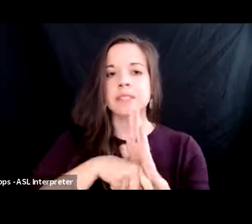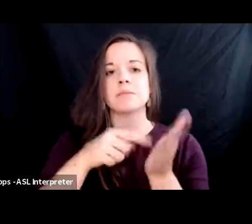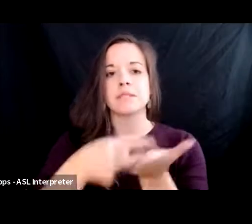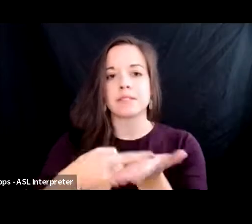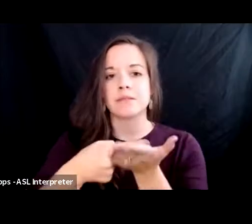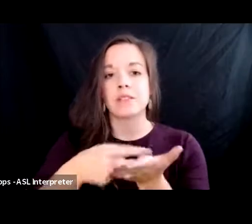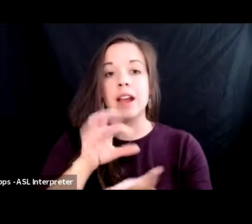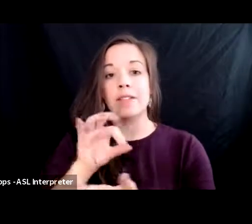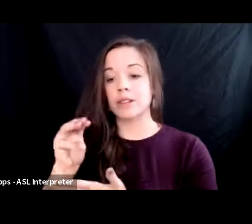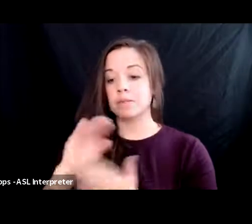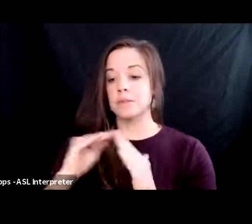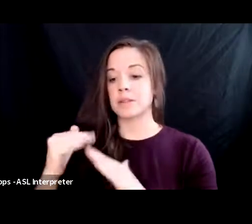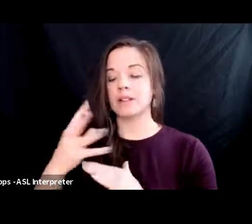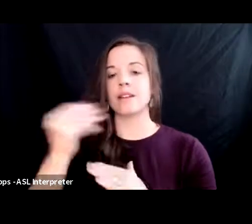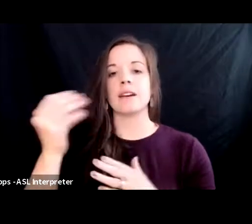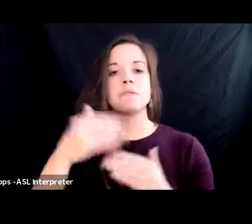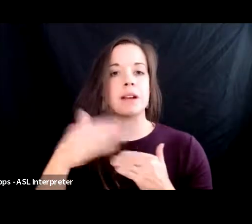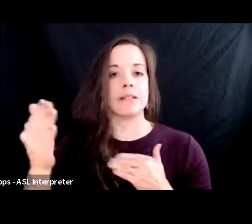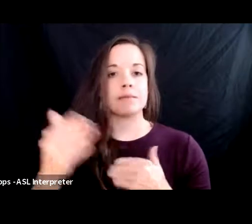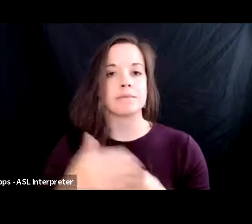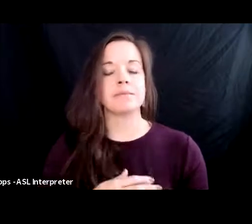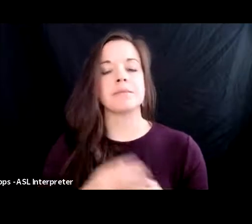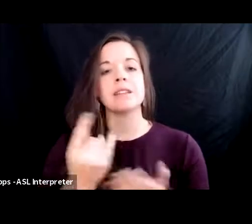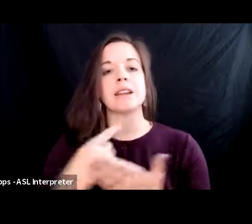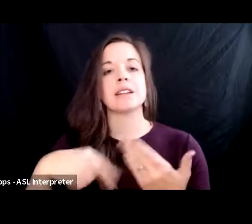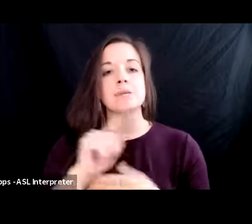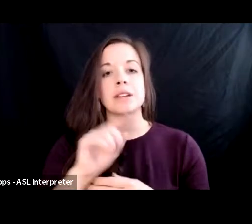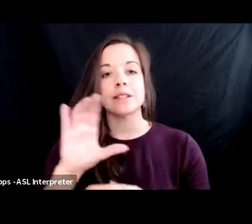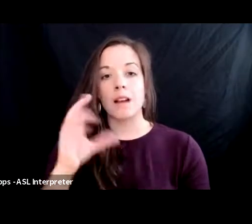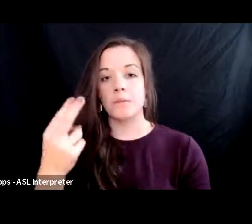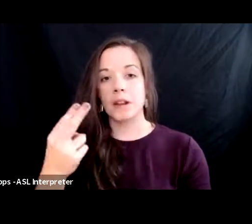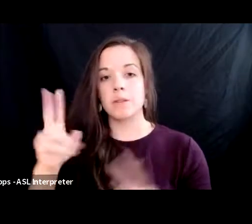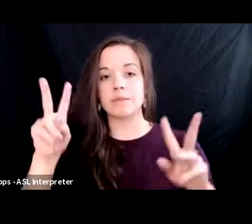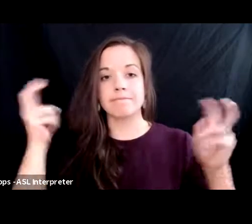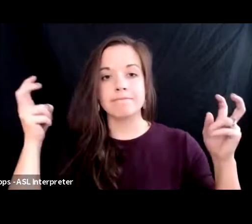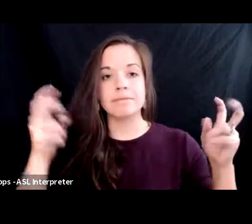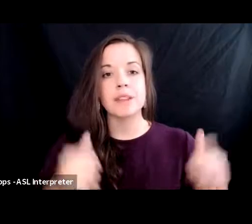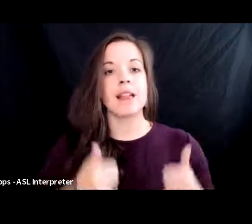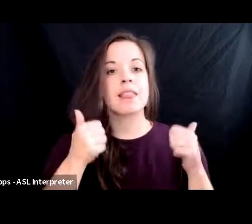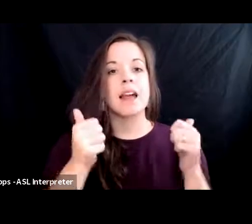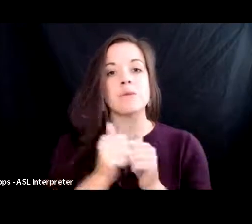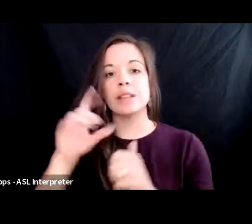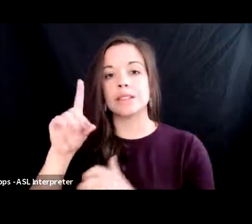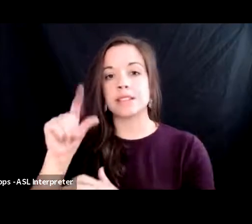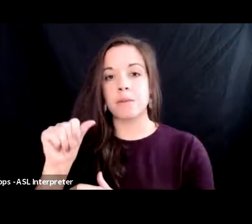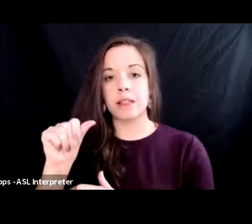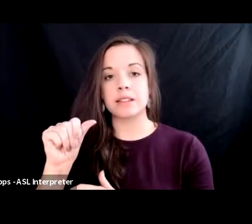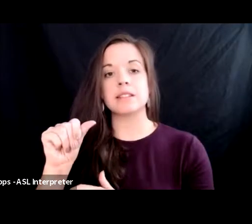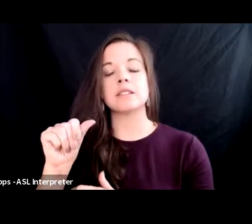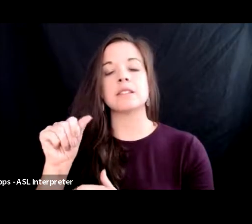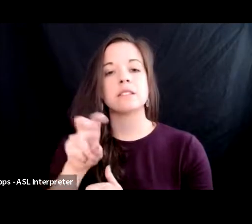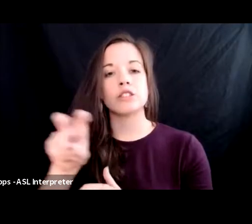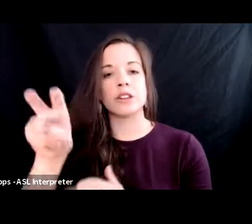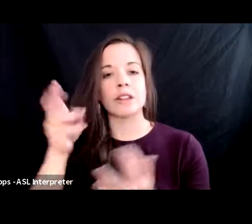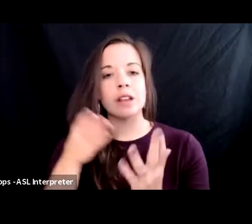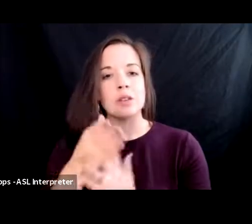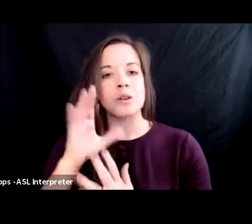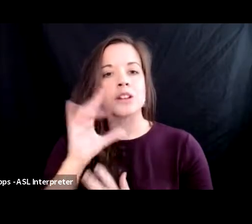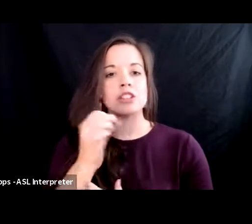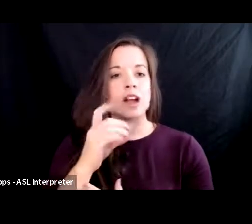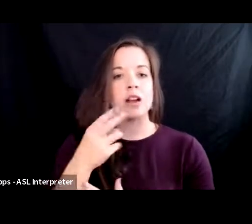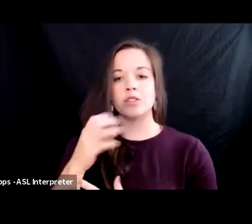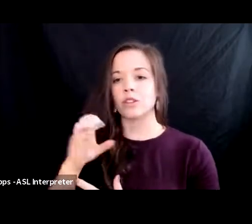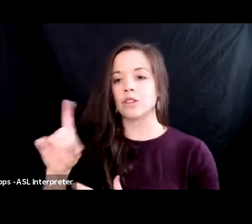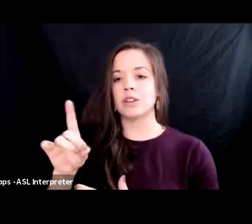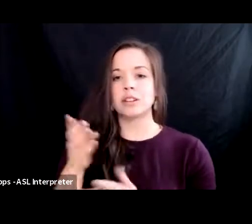beyond next week's common hour is entitled life with disabilities journeys through childhood career and